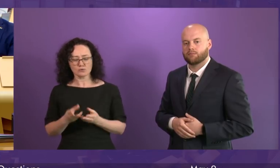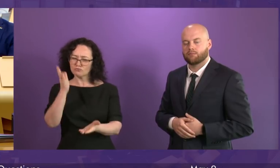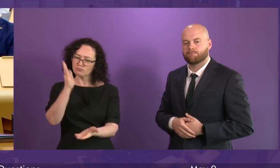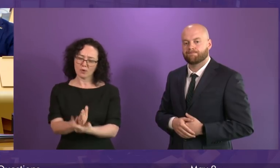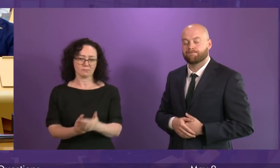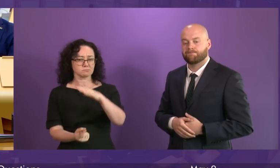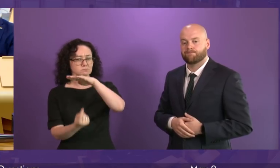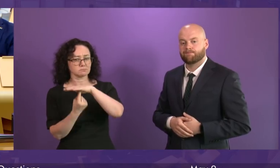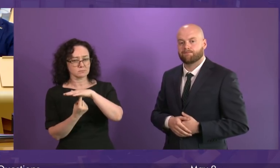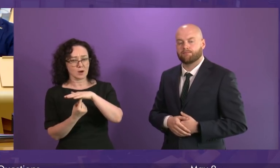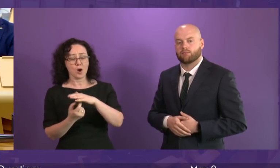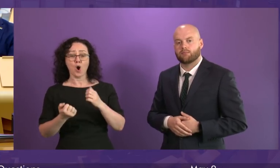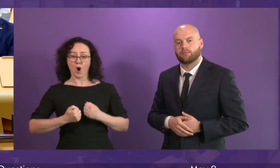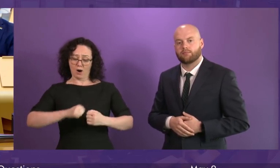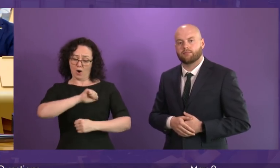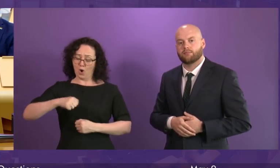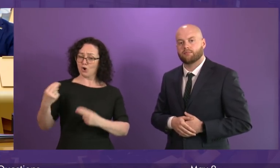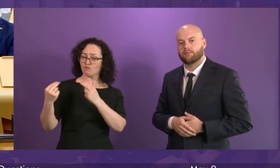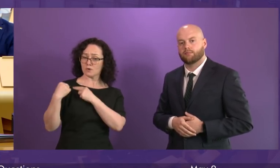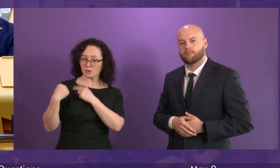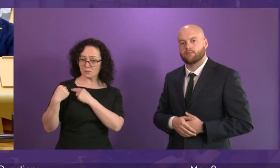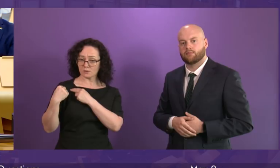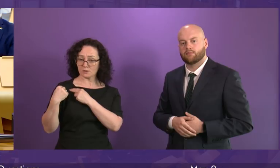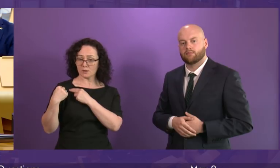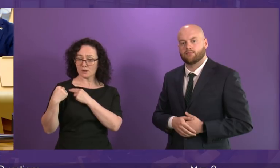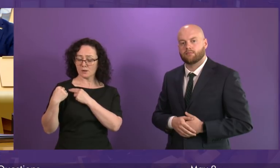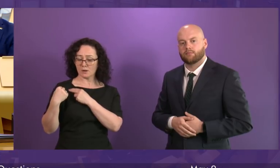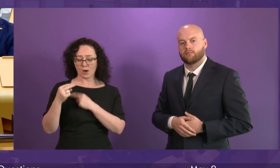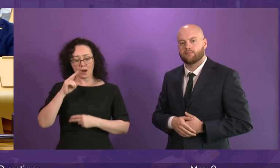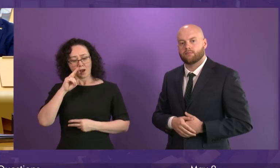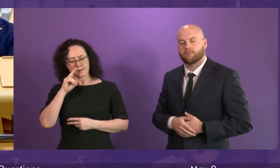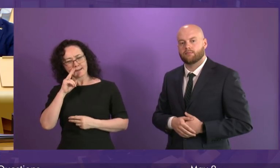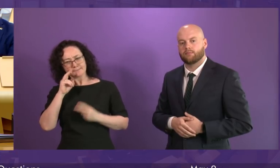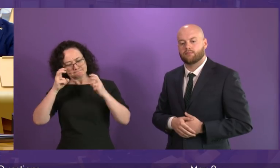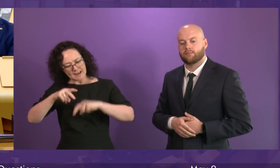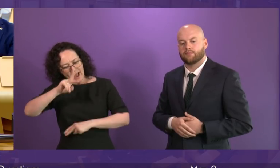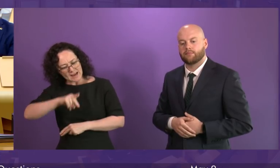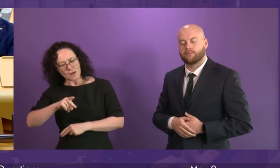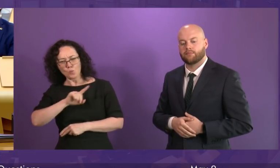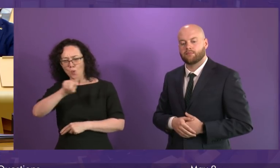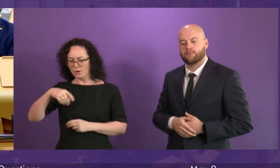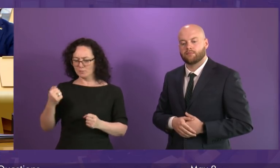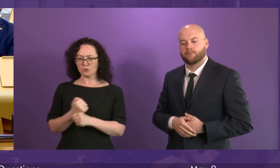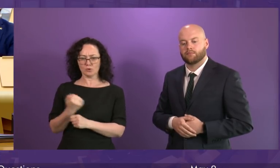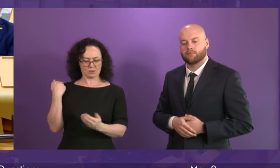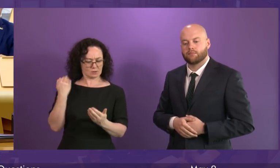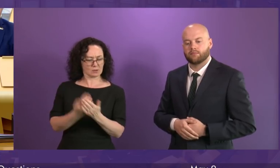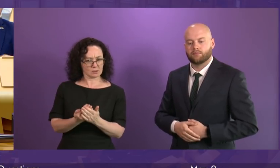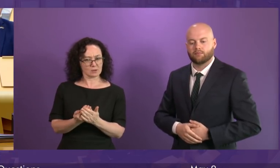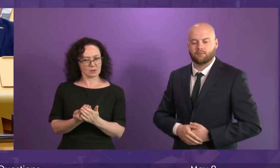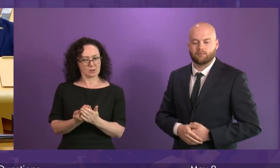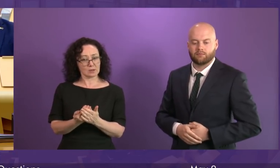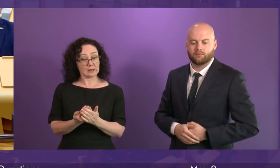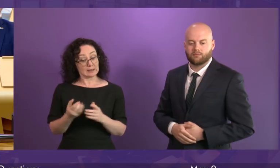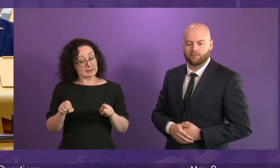obligation on all of us now is to look afresh at everything we are doing and make a decision, as we had to do on a difficult decision